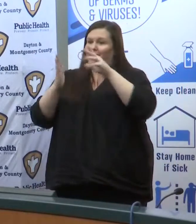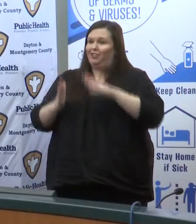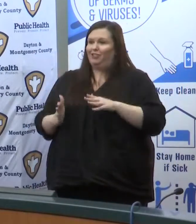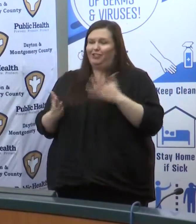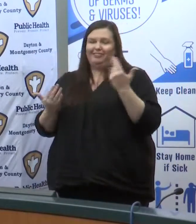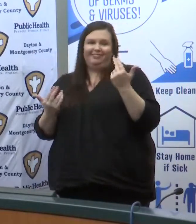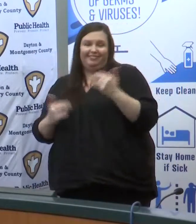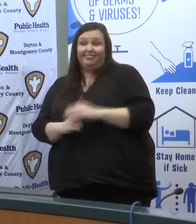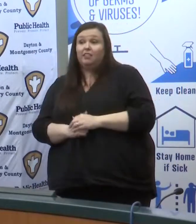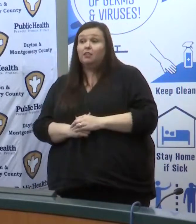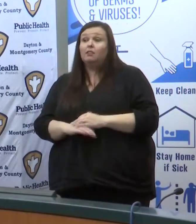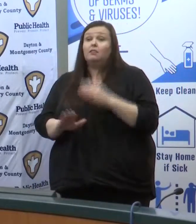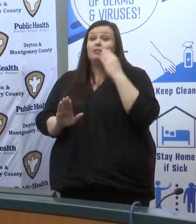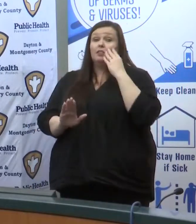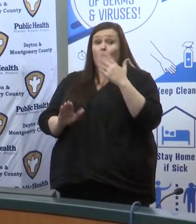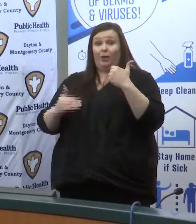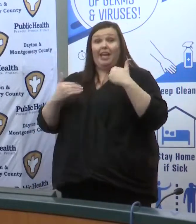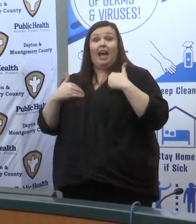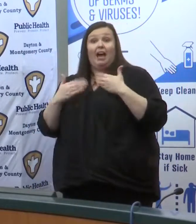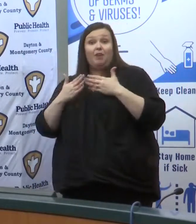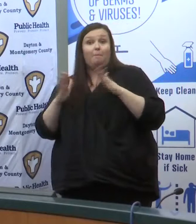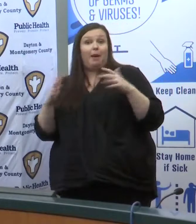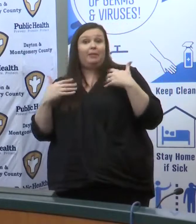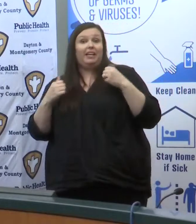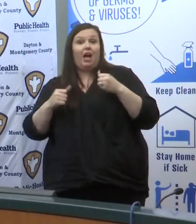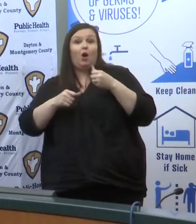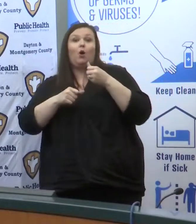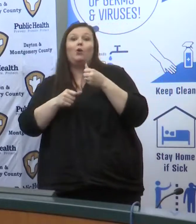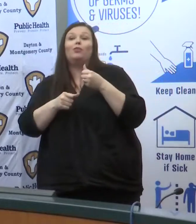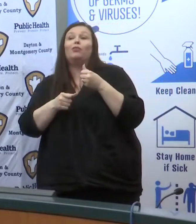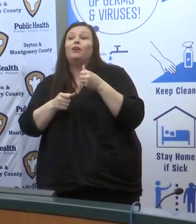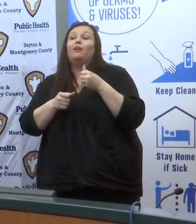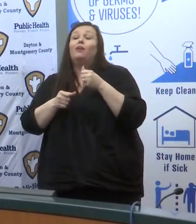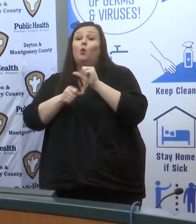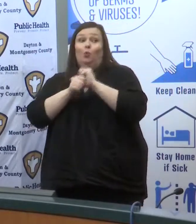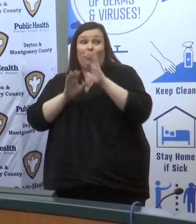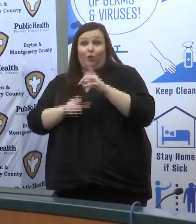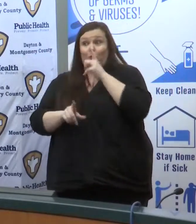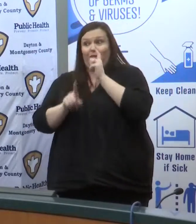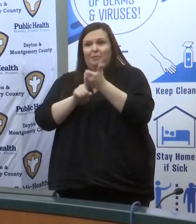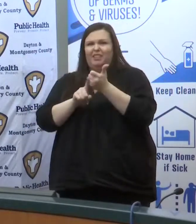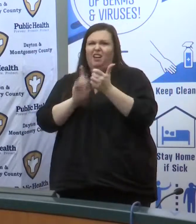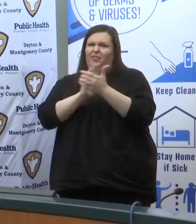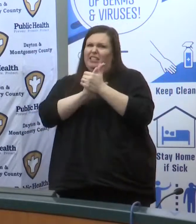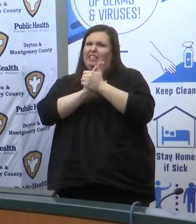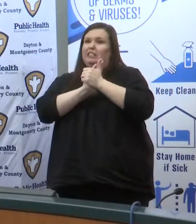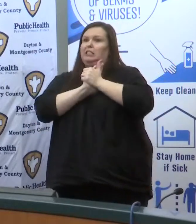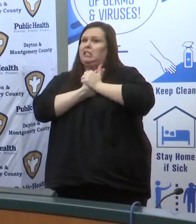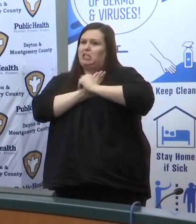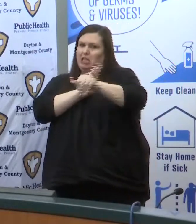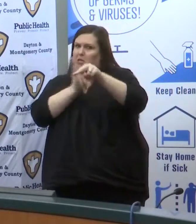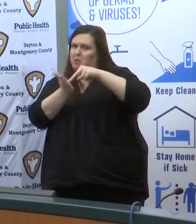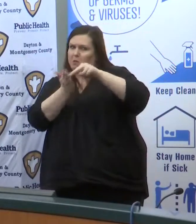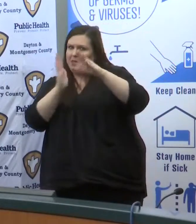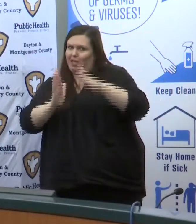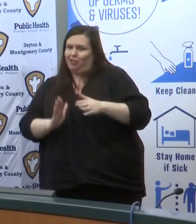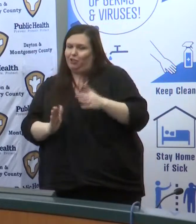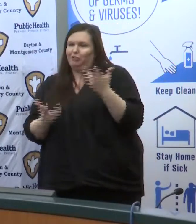there is a public health employee in the room today who is also a skilled and accomplished ballroom dancer